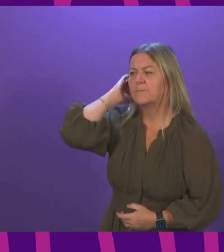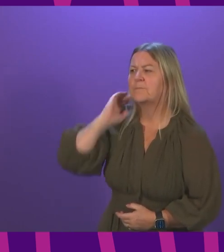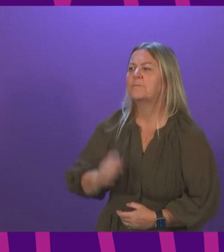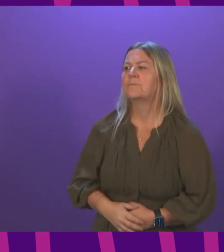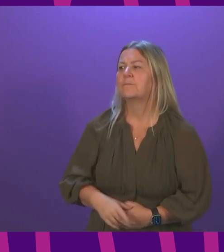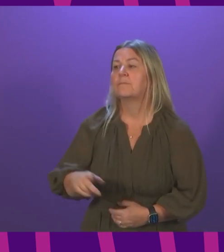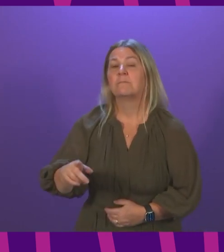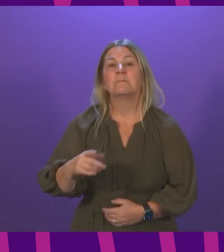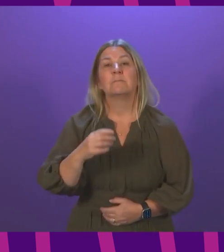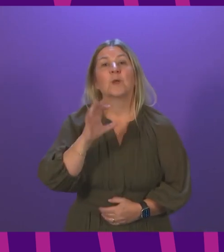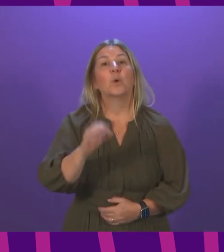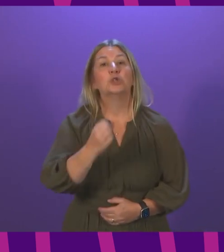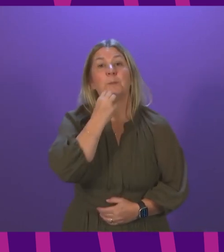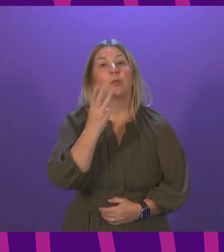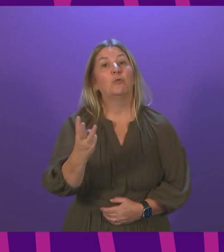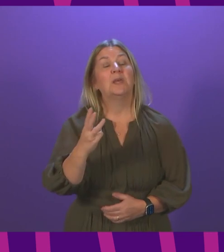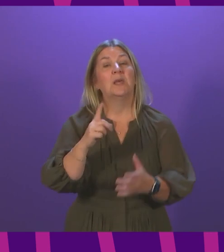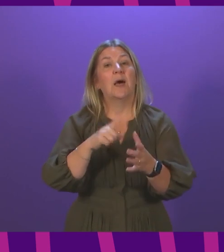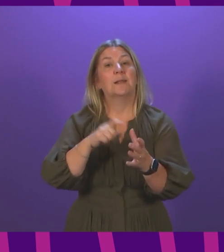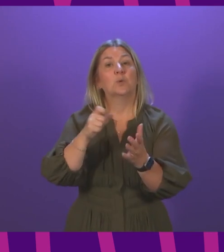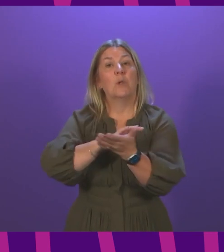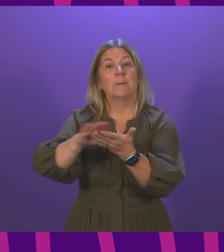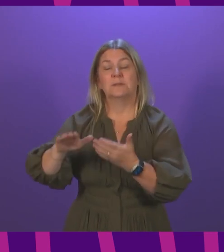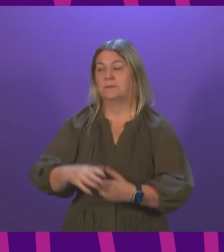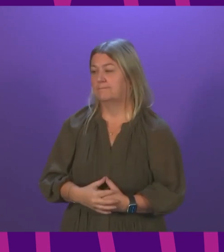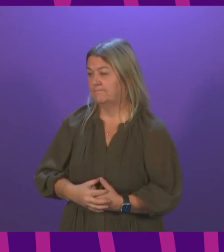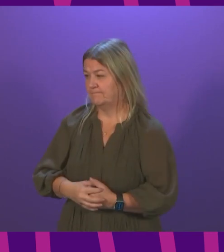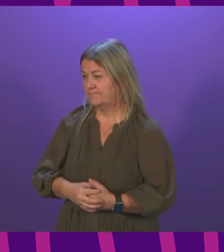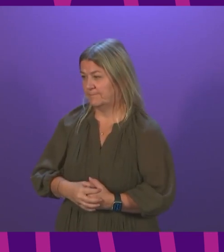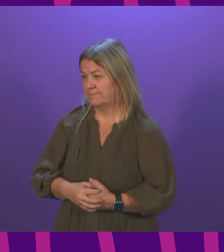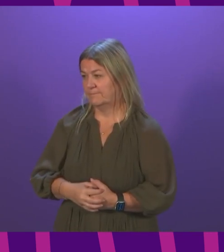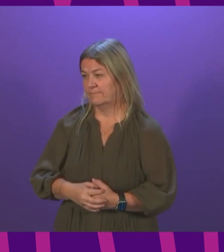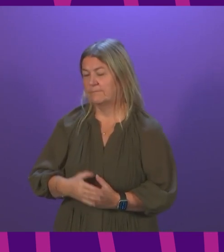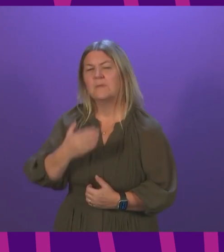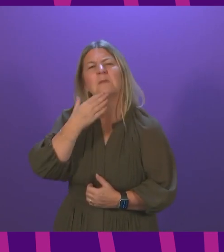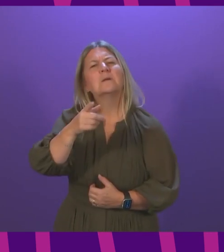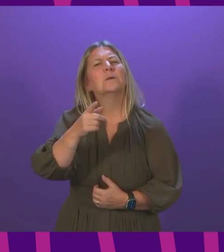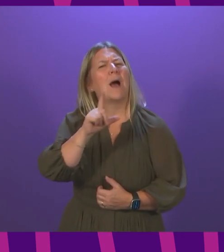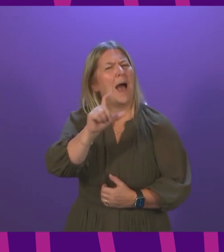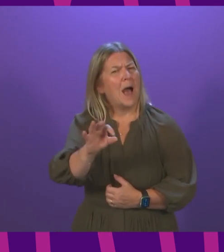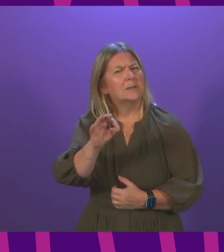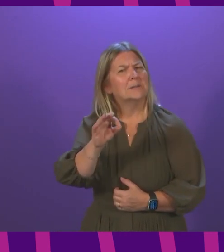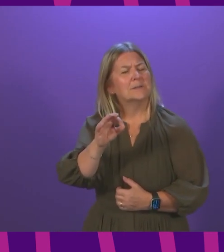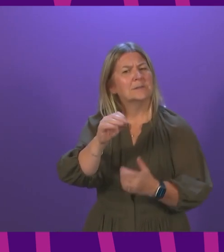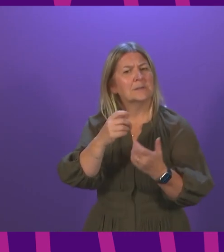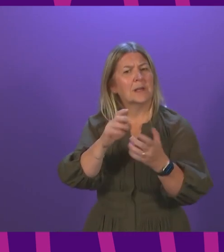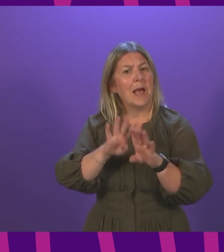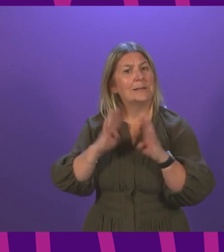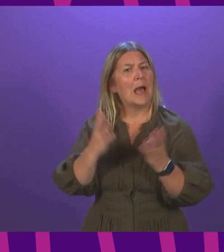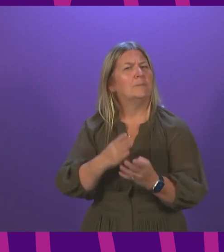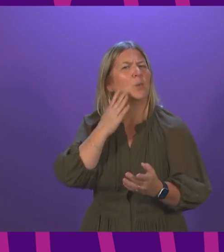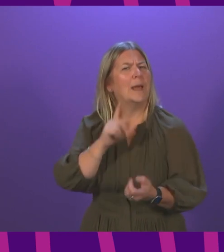Question number three, Alex Cole-Hamilton. Thank you, Presiding Officer. To ask the First Minister when the Cabinet will next meet. First Minister.